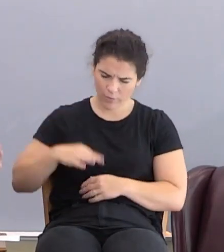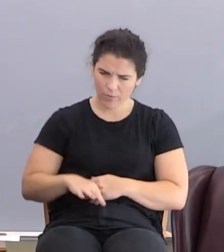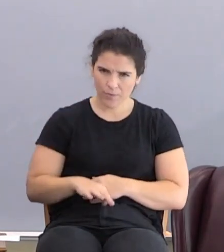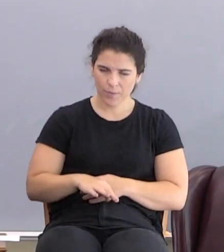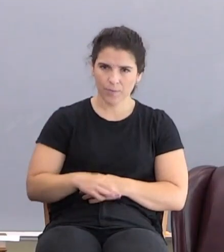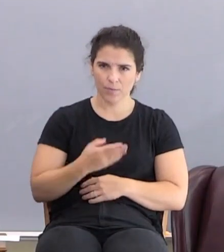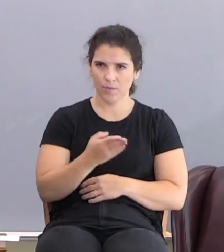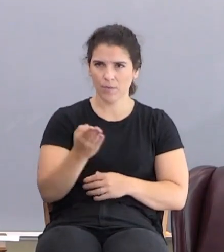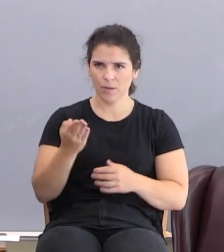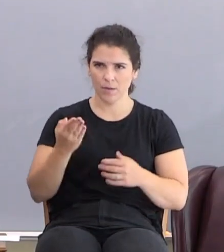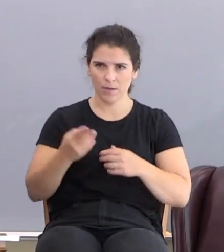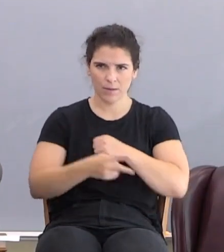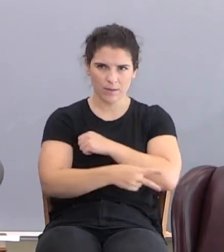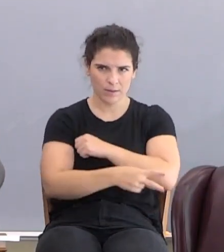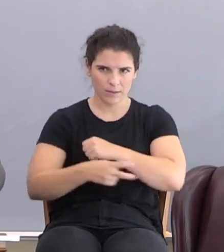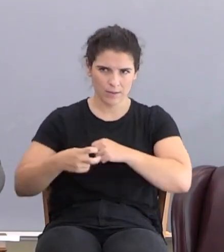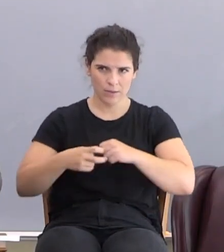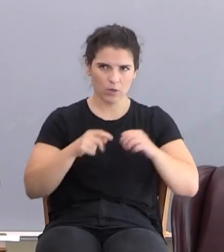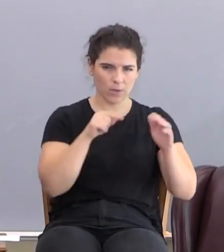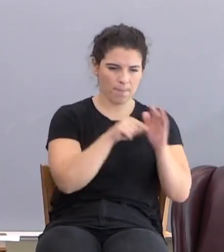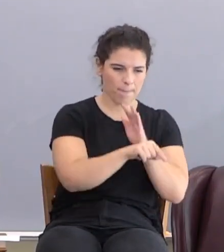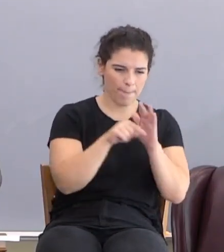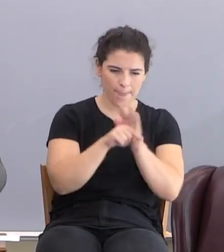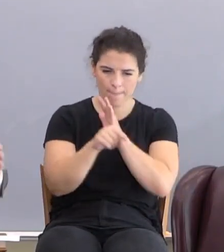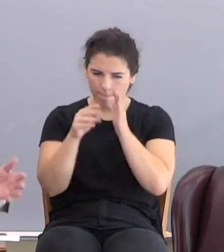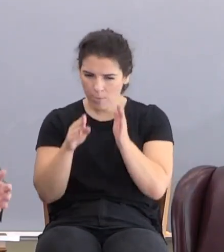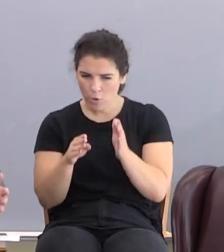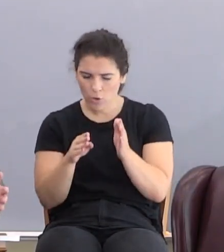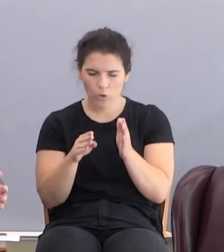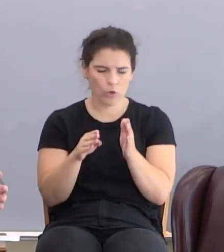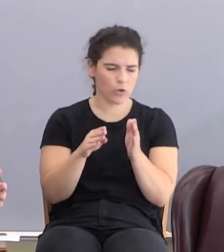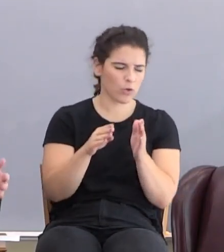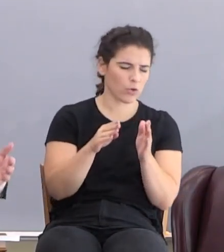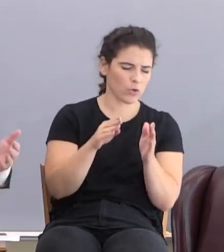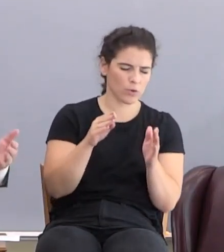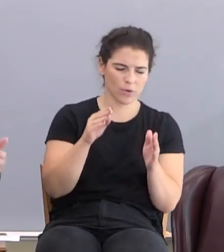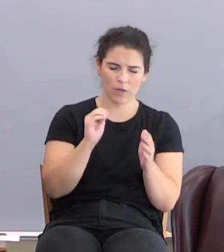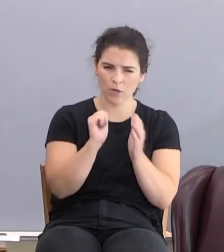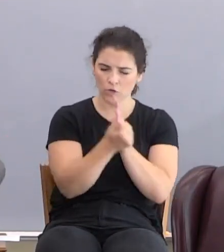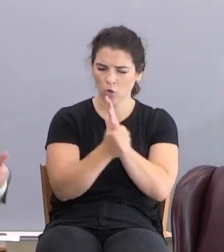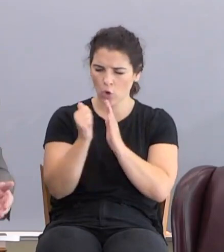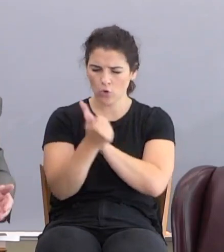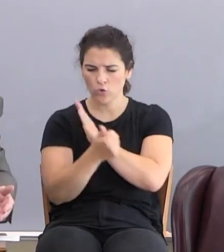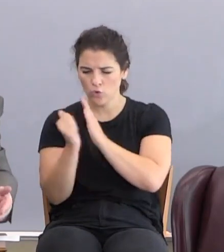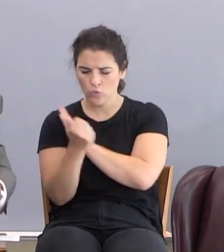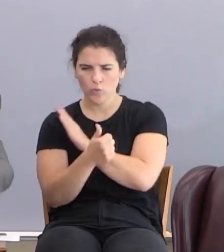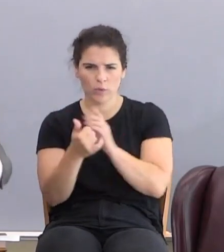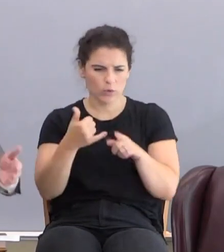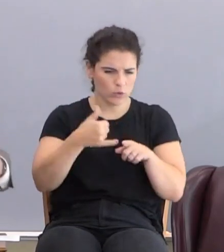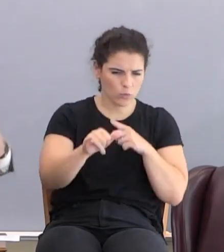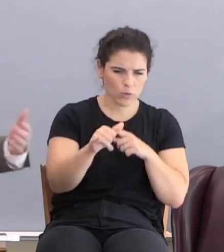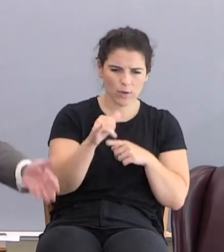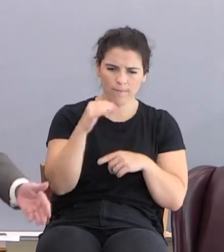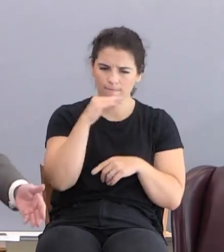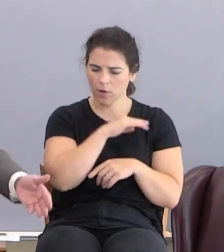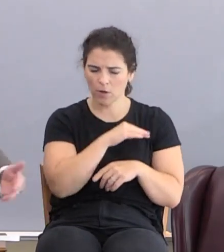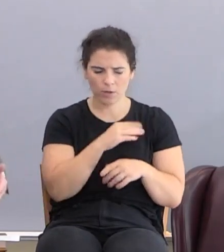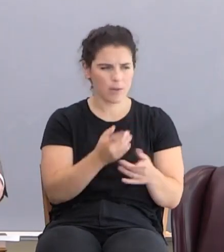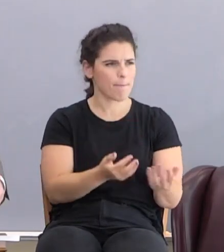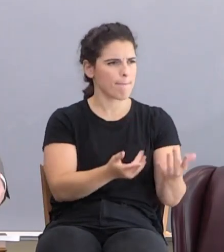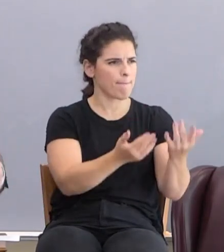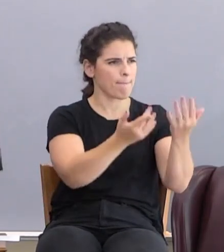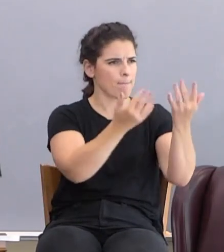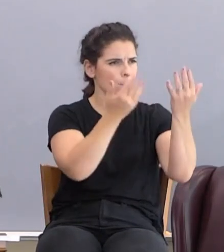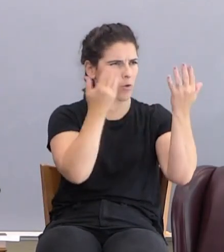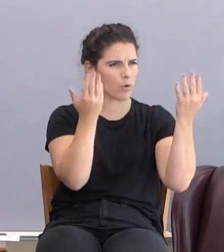Will you steal, murder, commit adultery, and swear falsely, and burn incense unto Baal, and walk after other gods